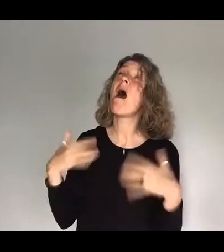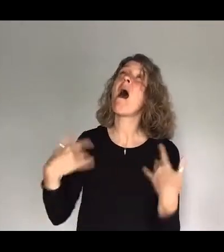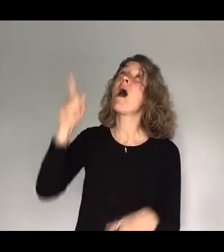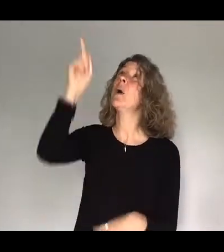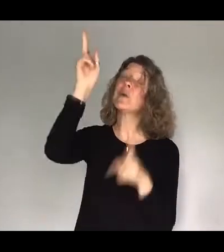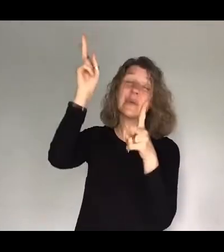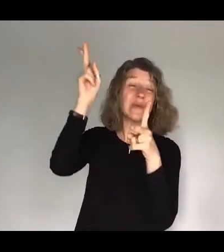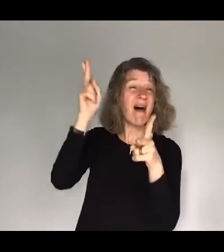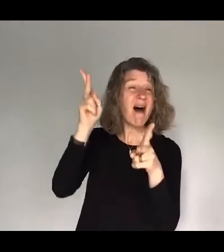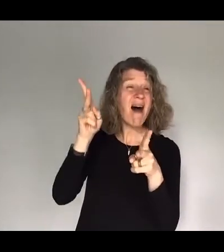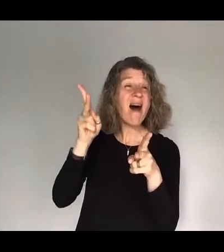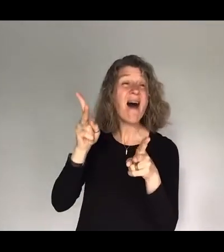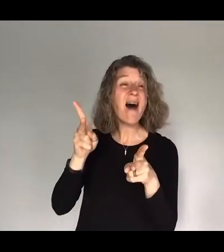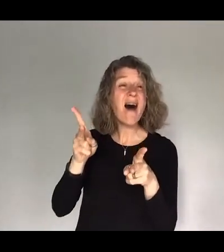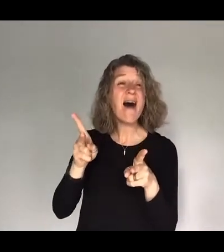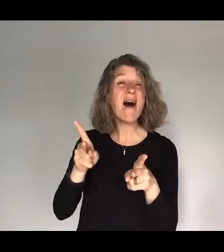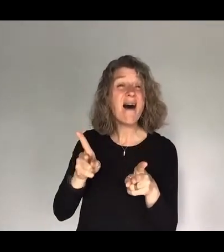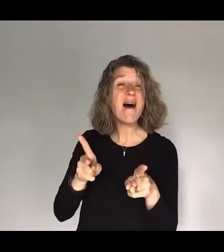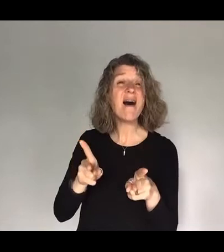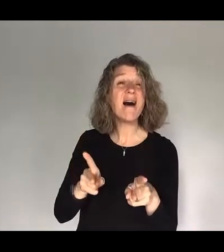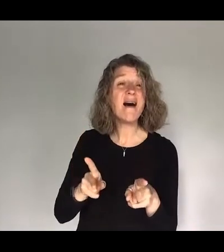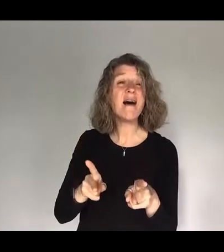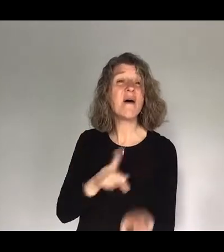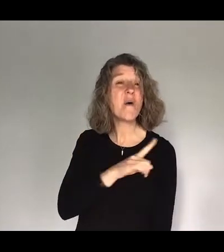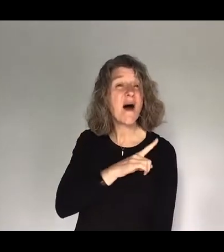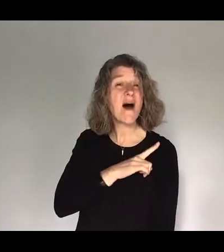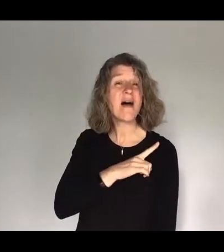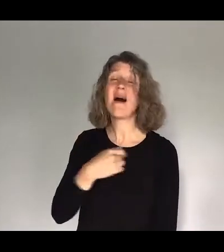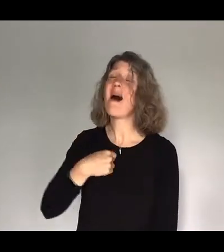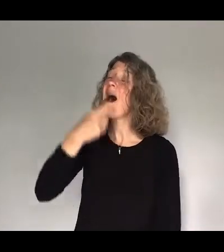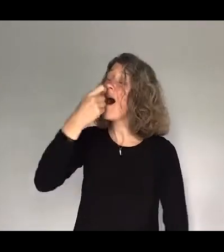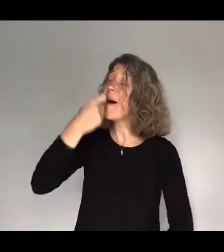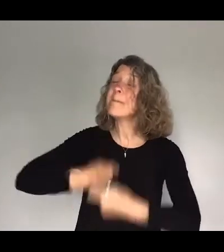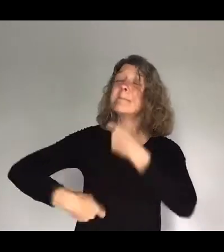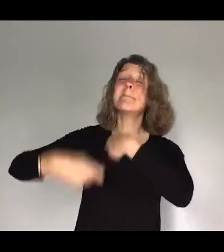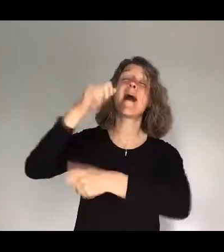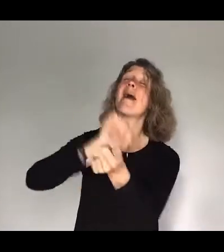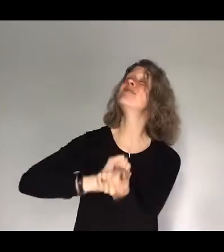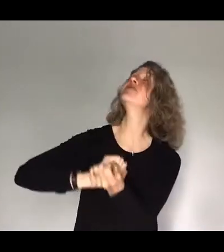Your life. That I would be set free.